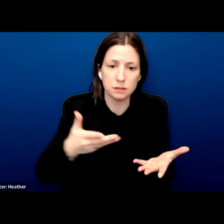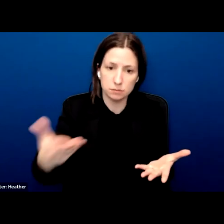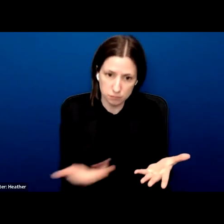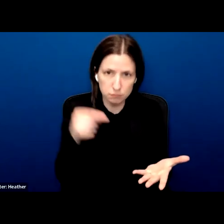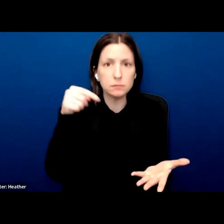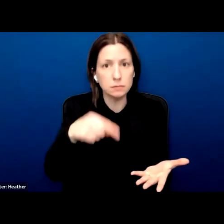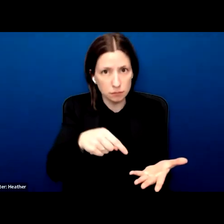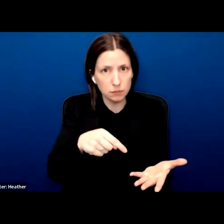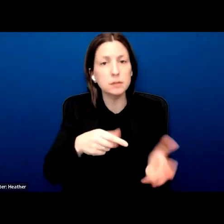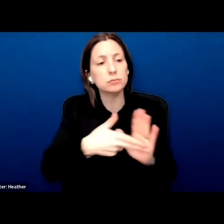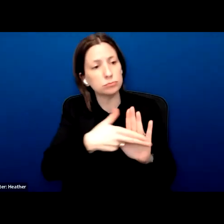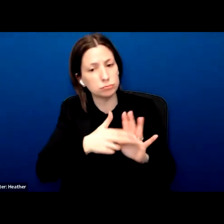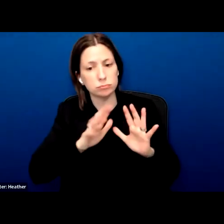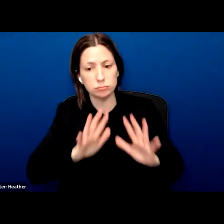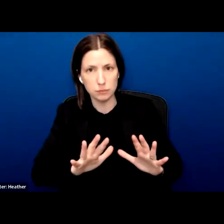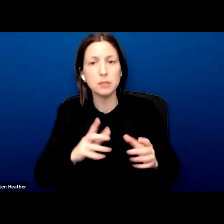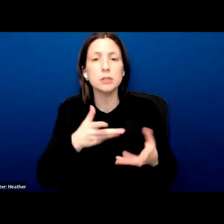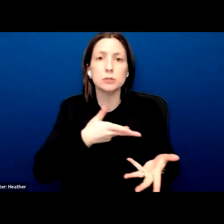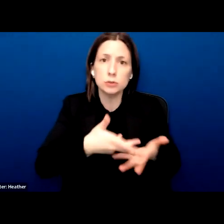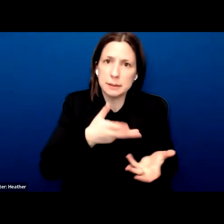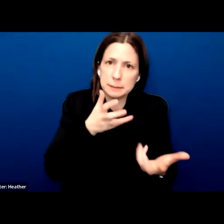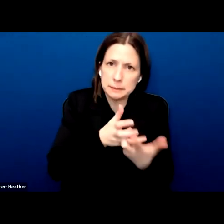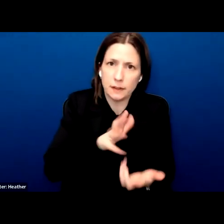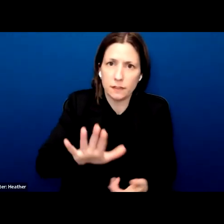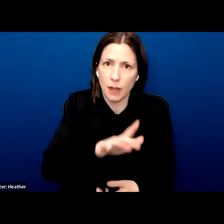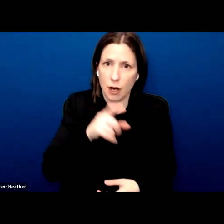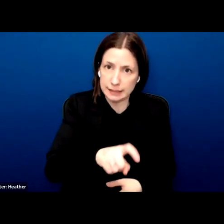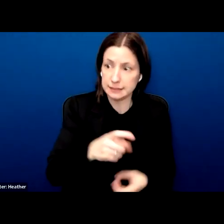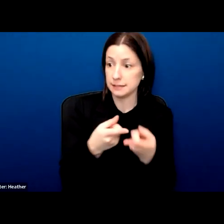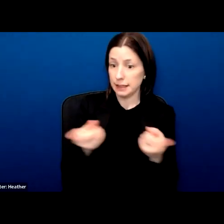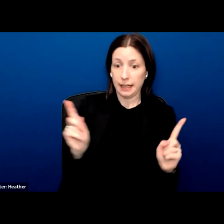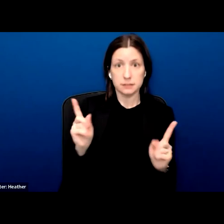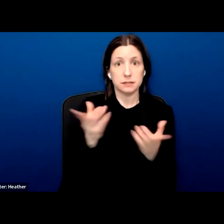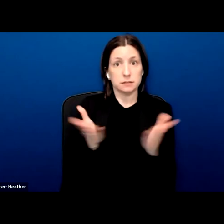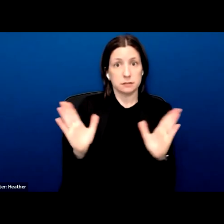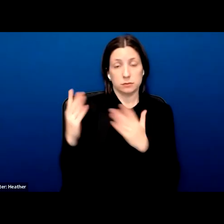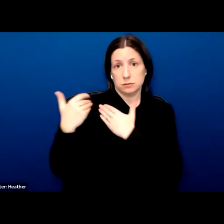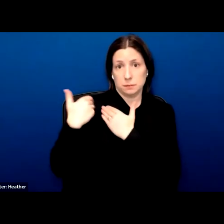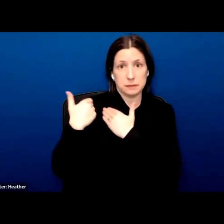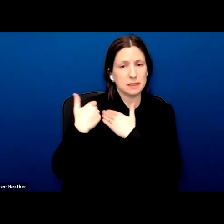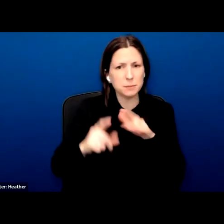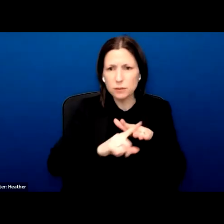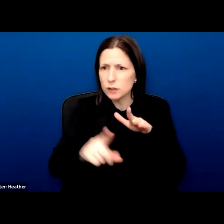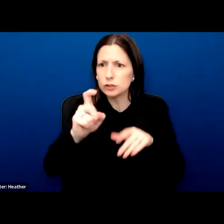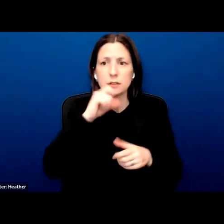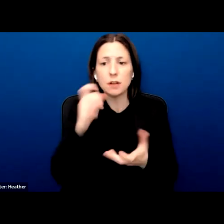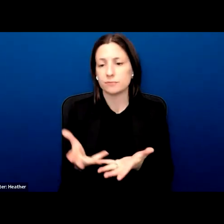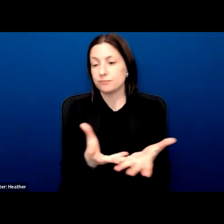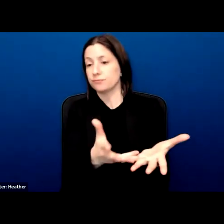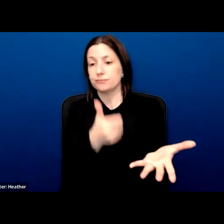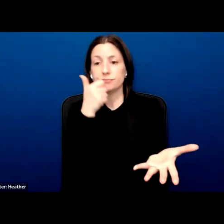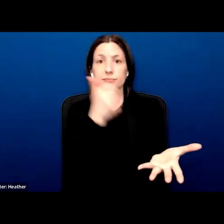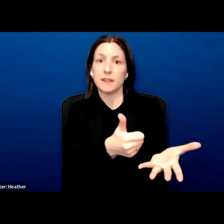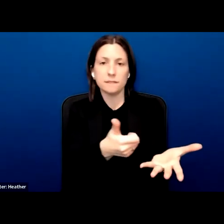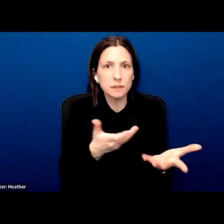that measures to meet the needs of these individuals are a public duty, and that refugees should not be left vulnerable to persecution and